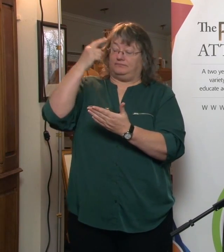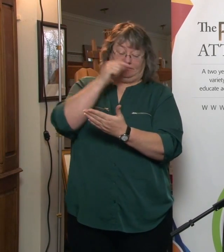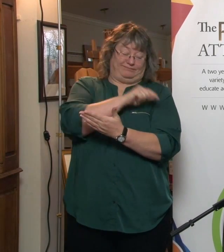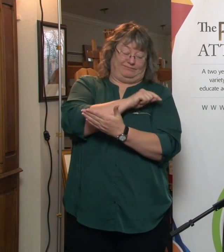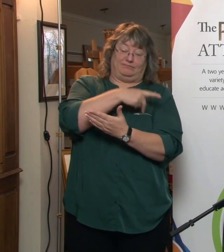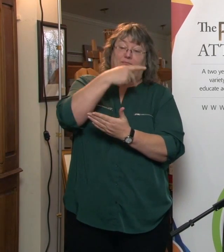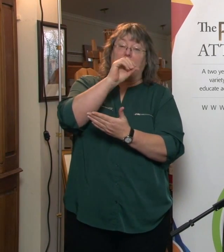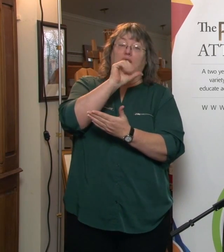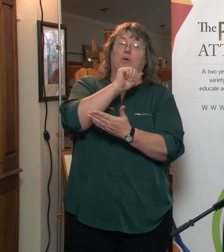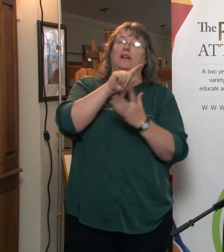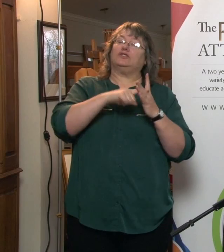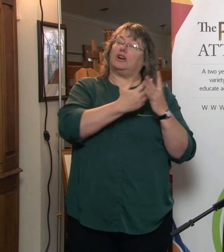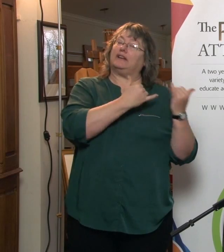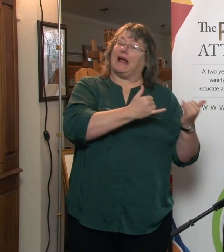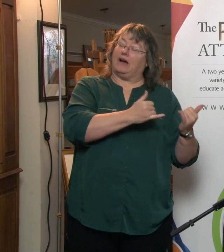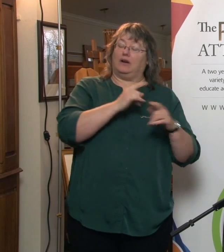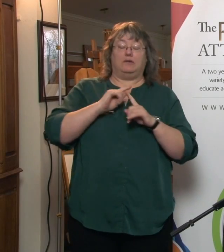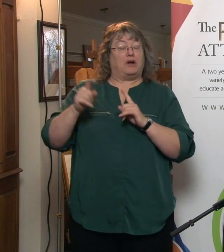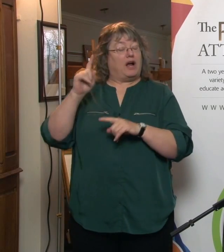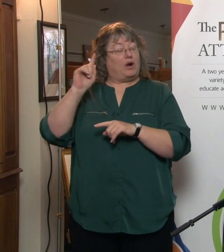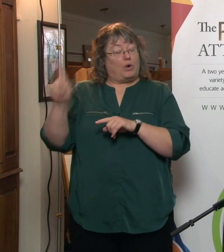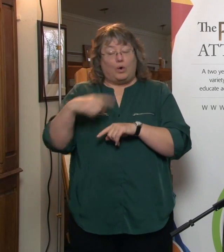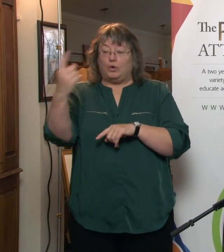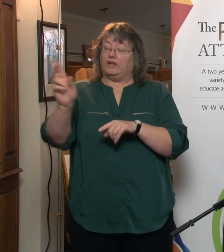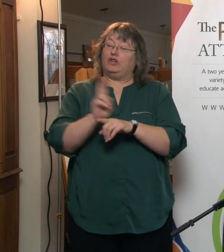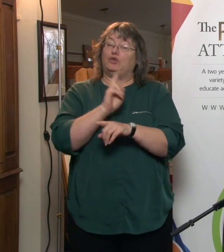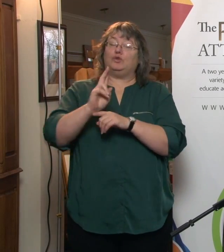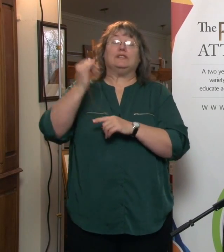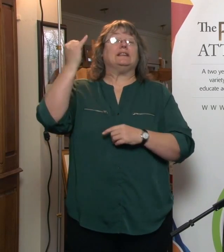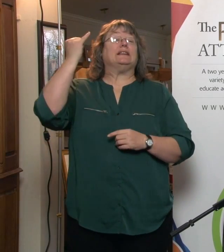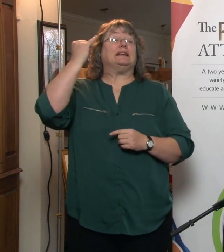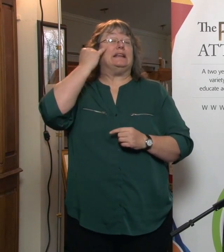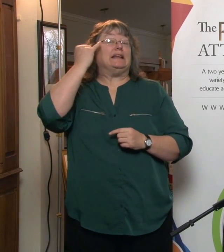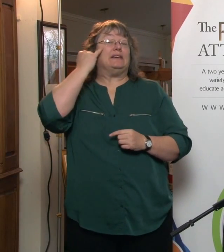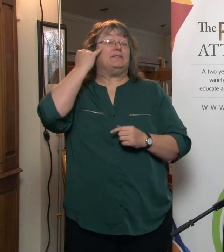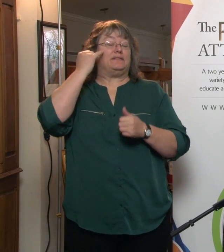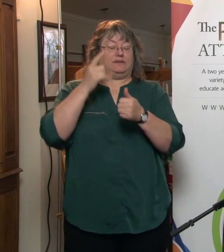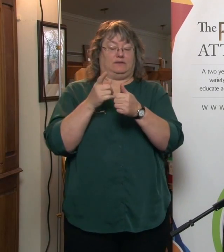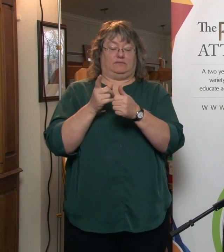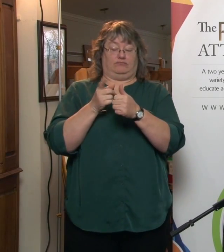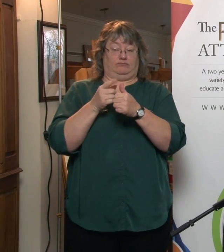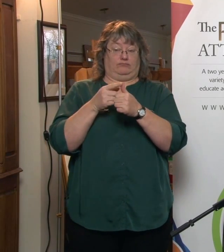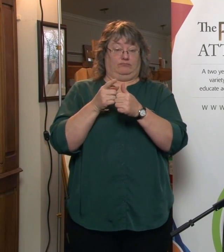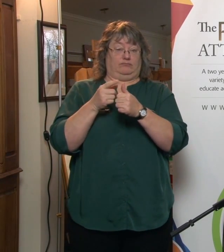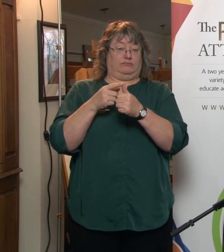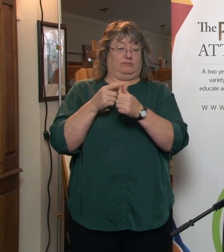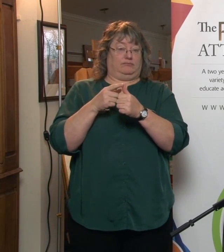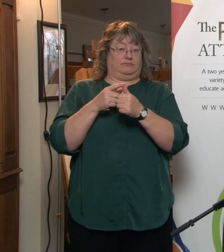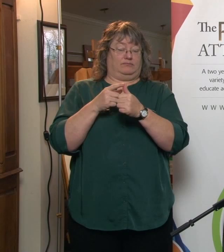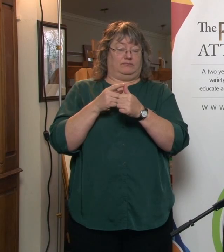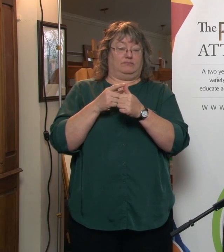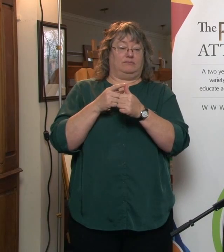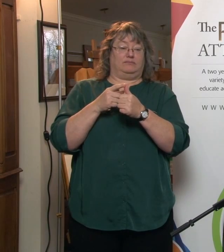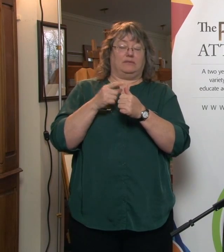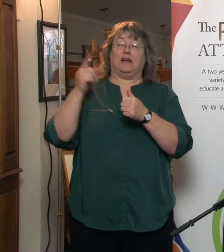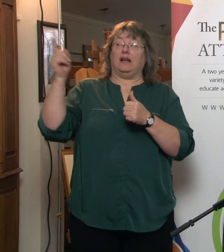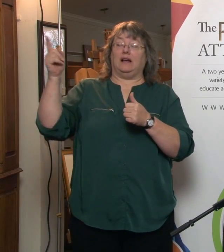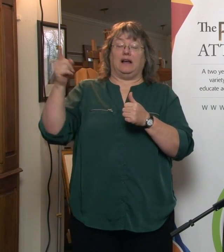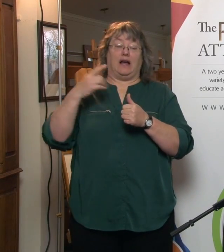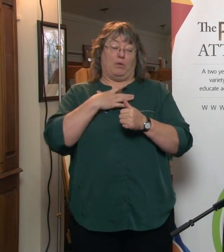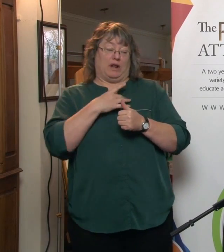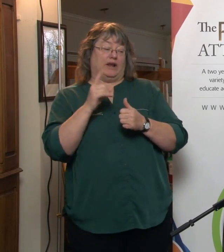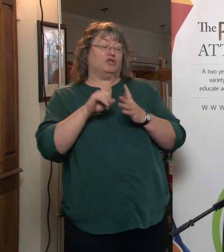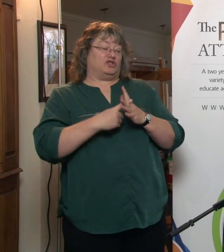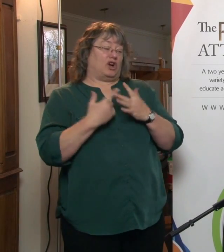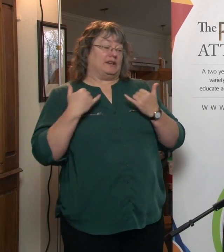effective now, but I only want Scotia Trust to use it if. And the first if is the client says, I'd like you to